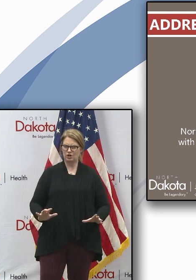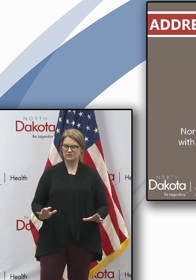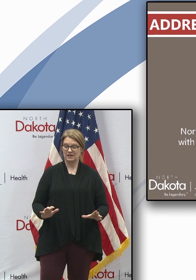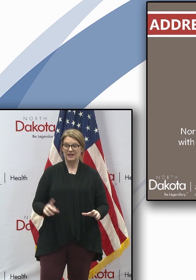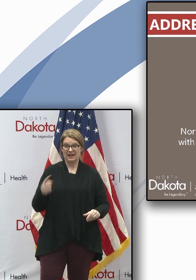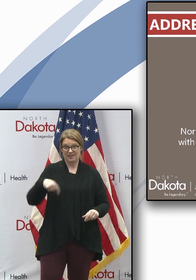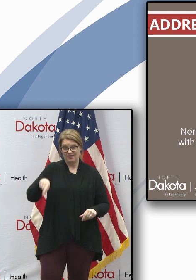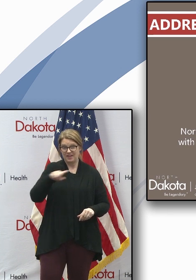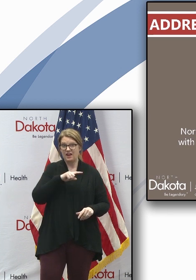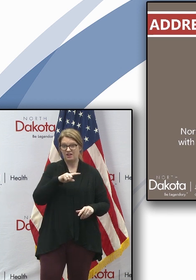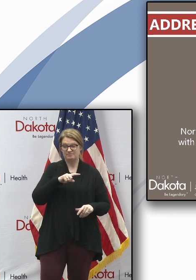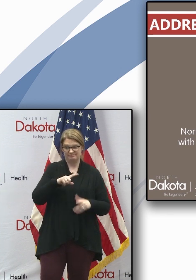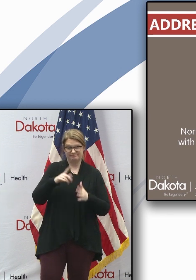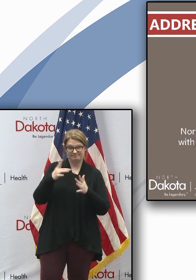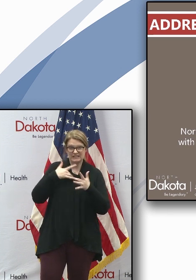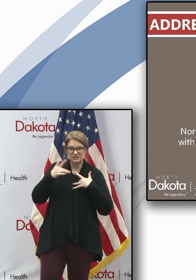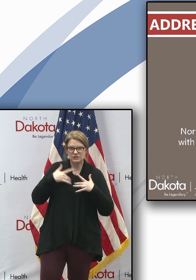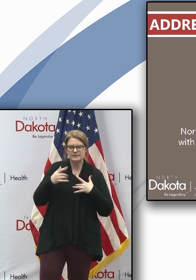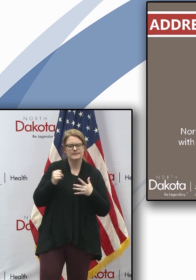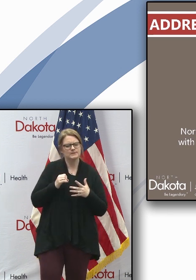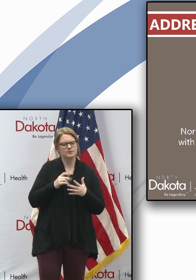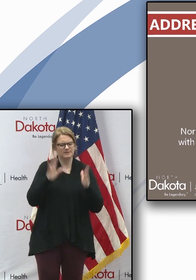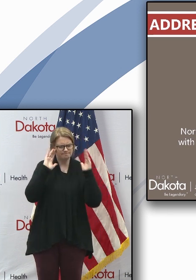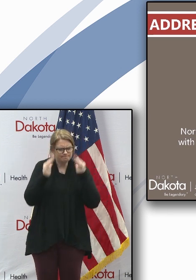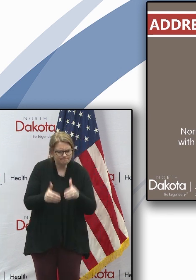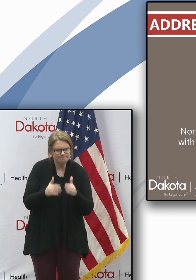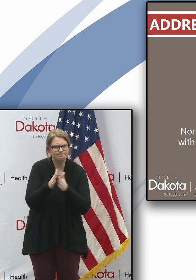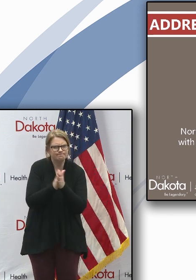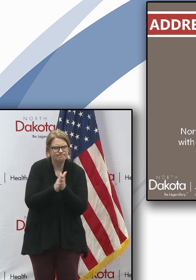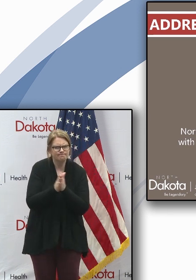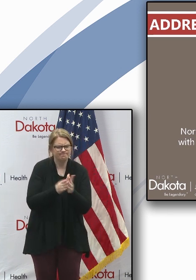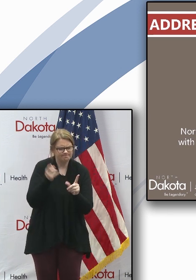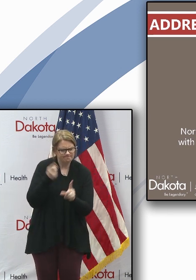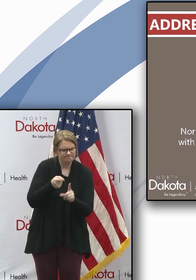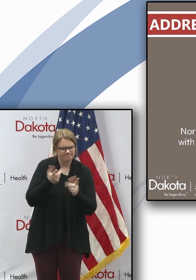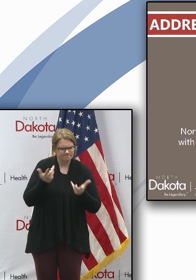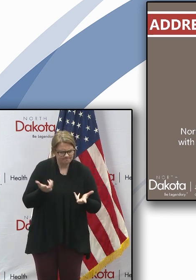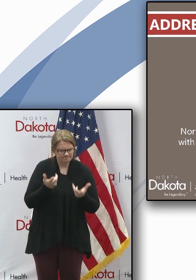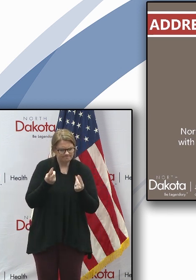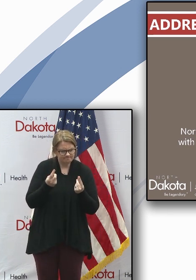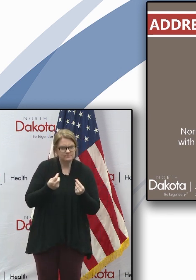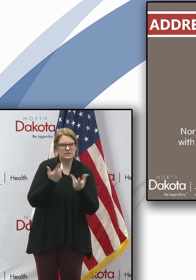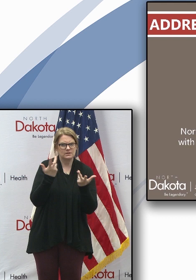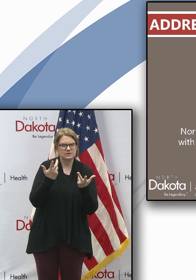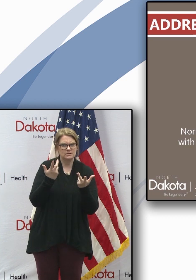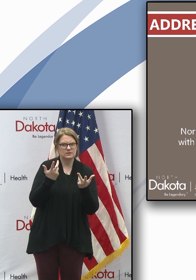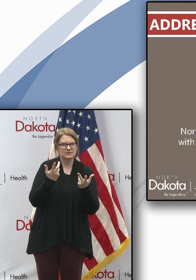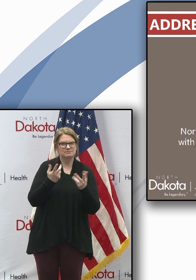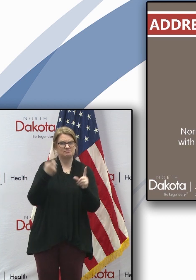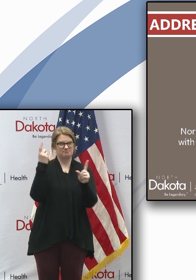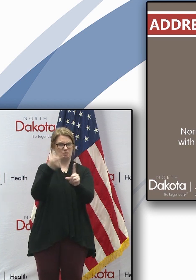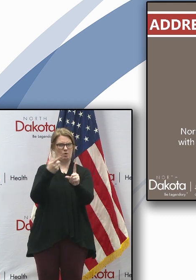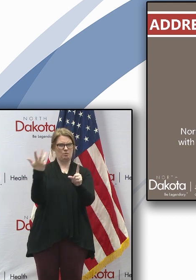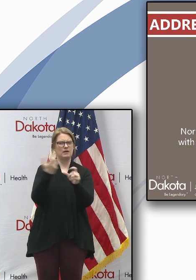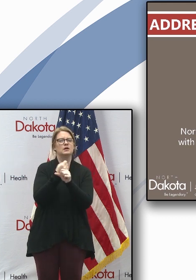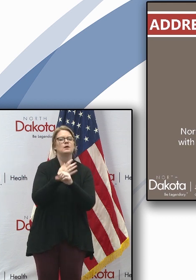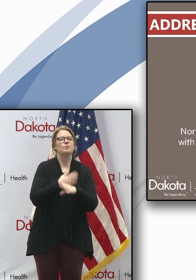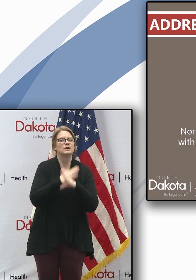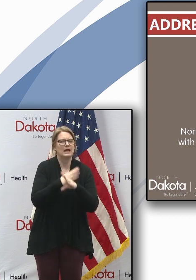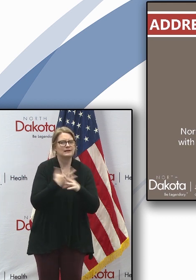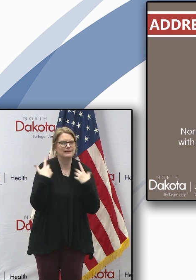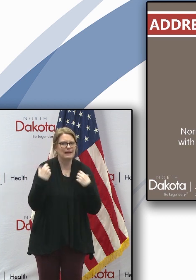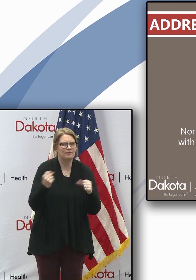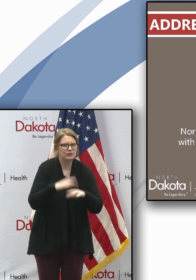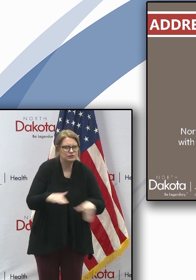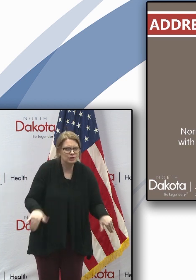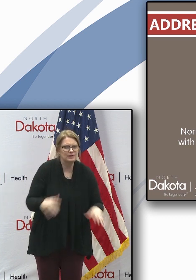So we went into this planning process with earnest and number one objective of this planning process is to protect the health of our children, their families and